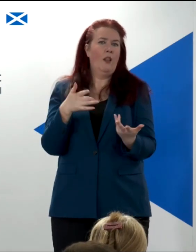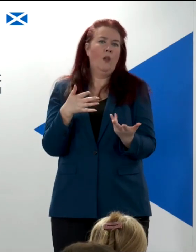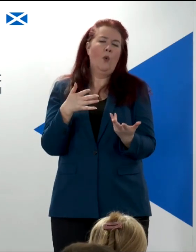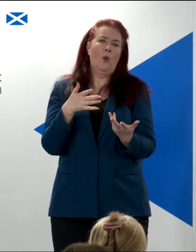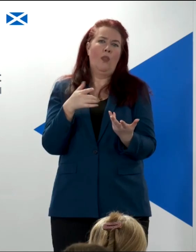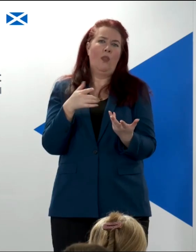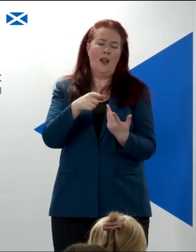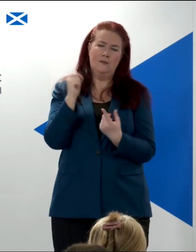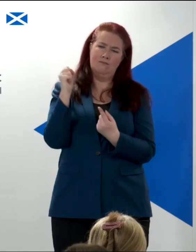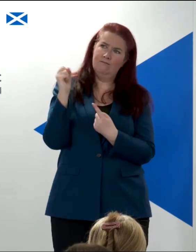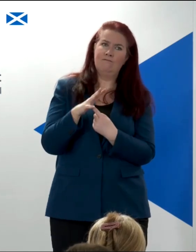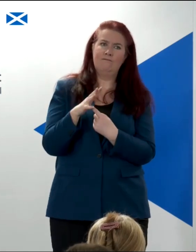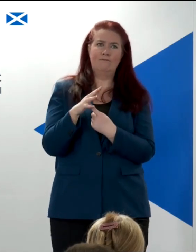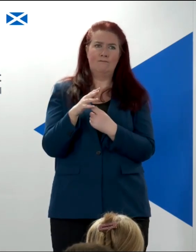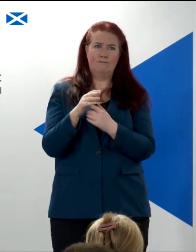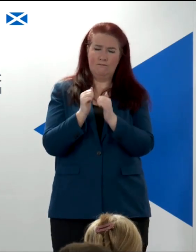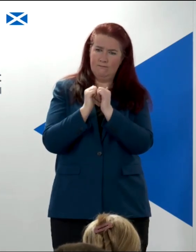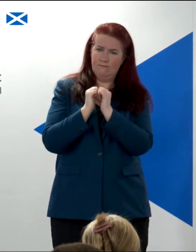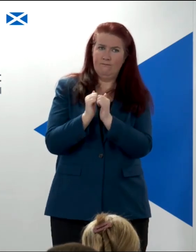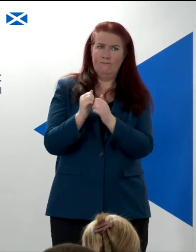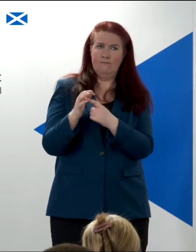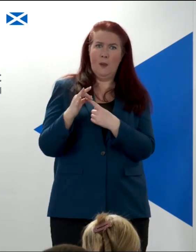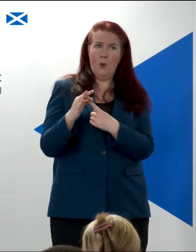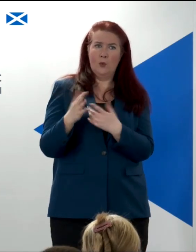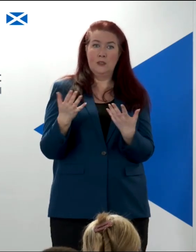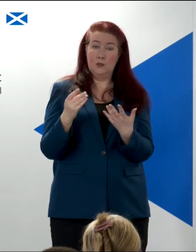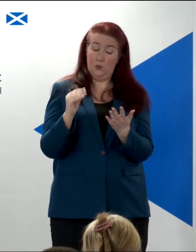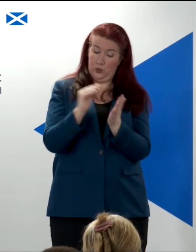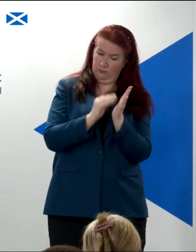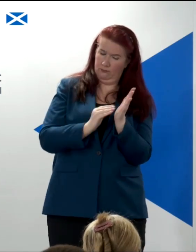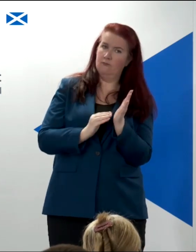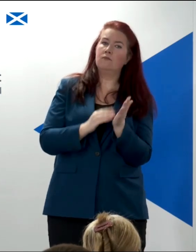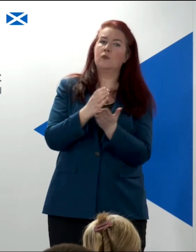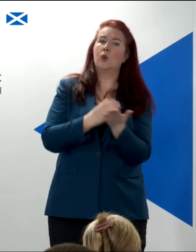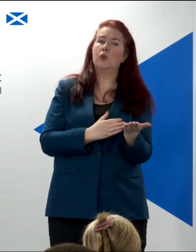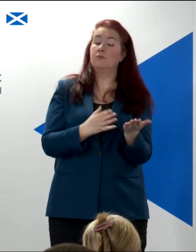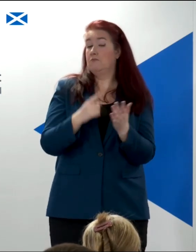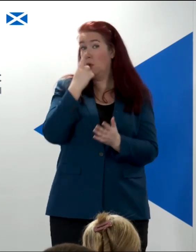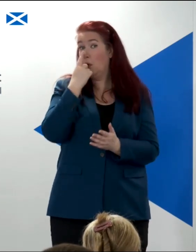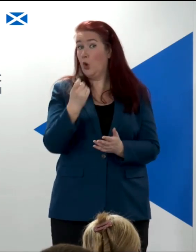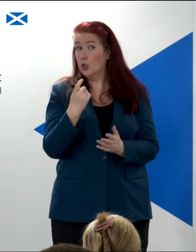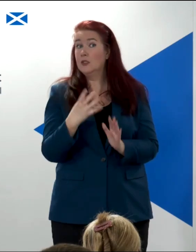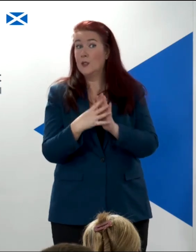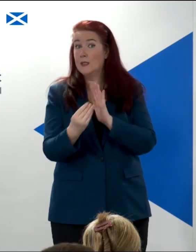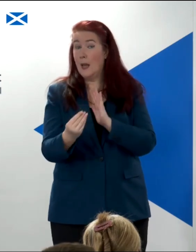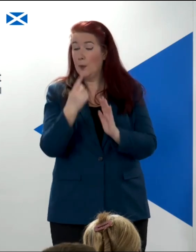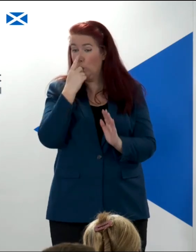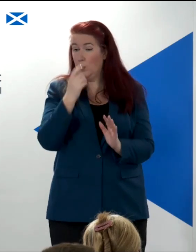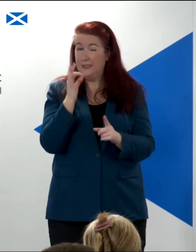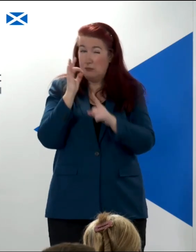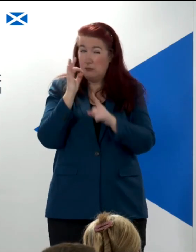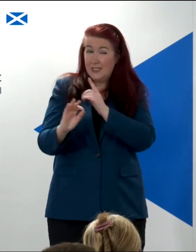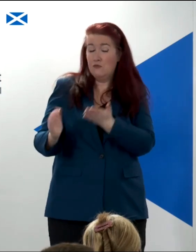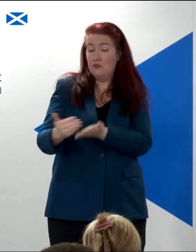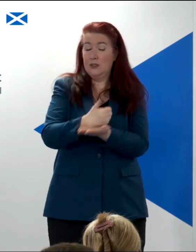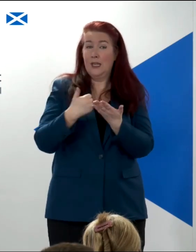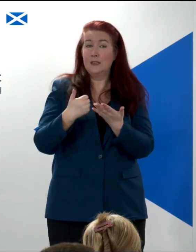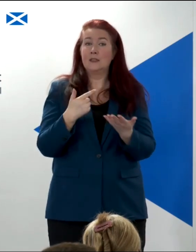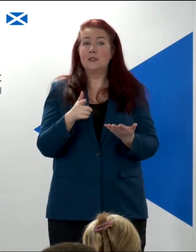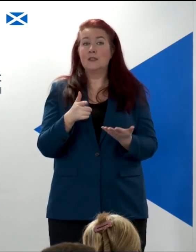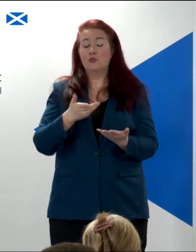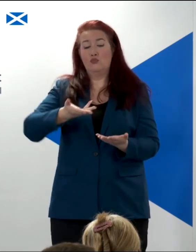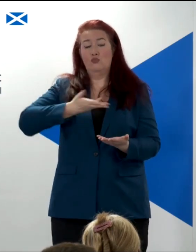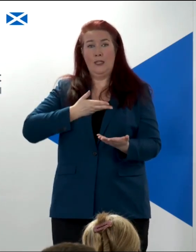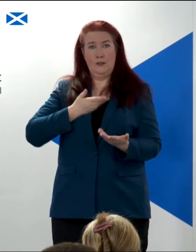being of fundamental significance and importance. It could, for example, specifically protect the right to take